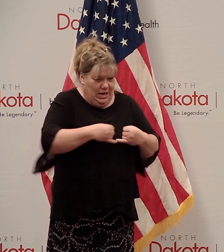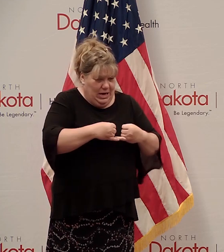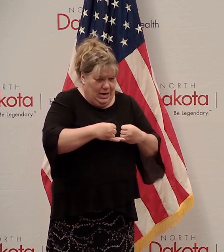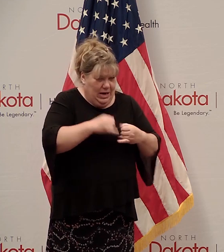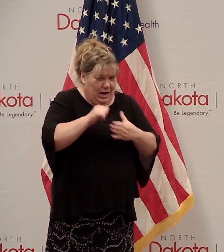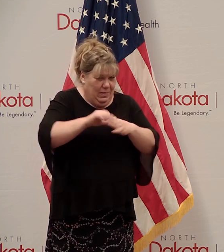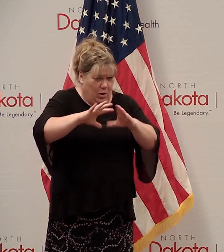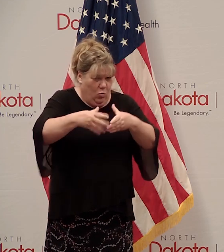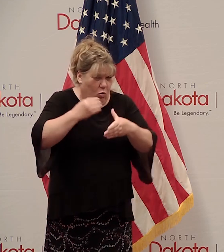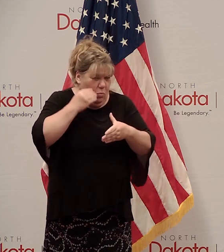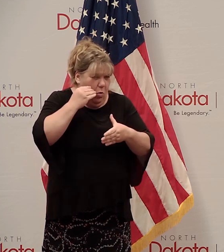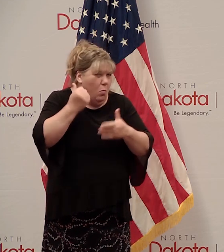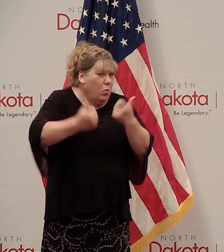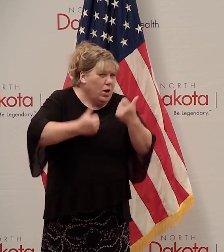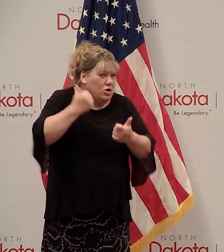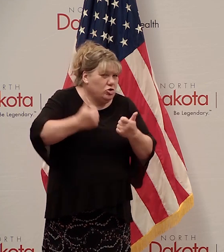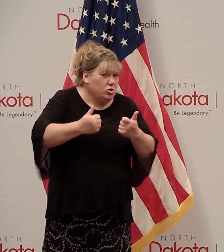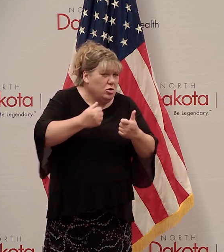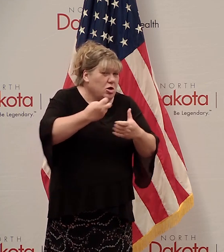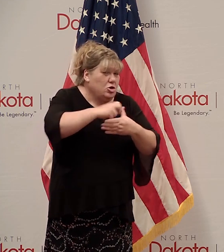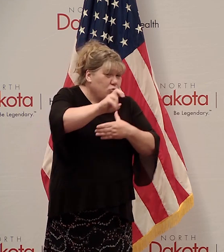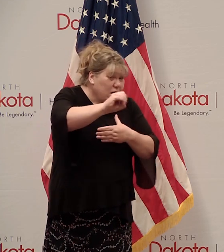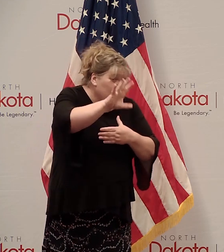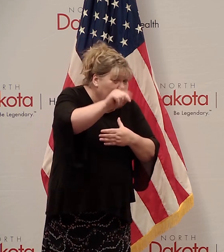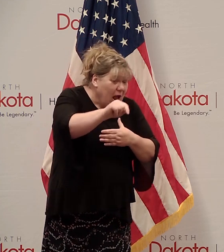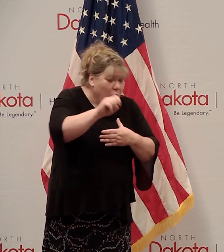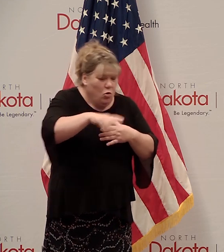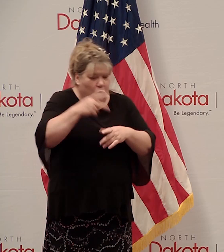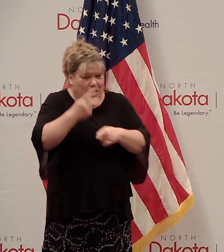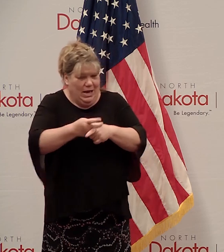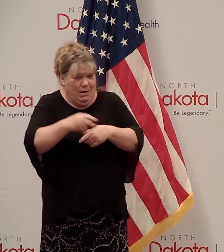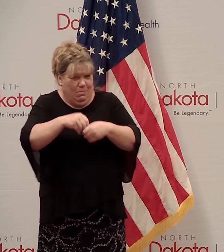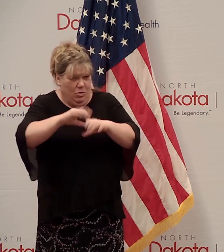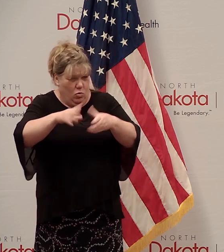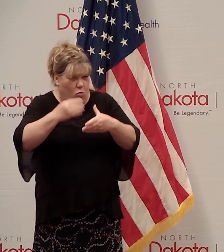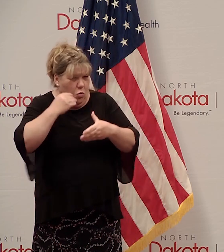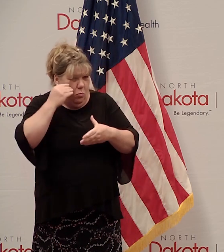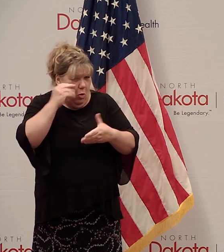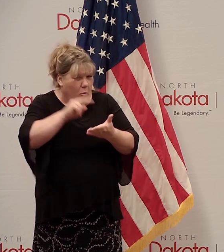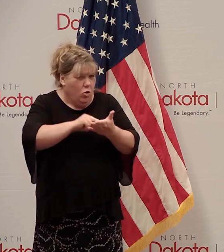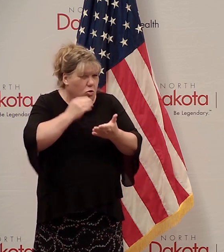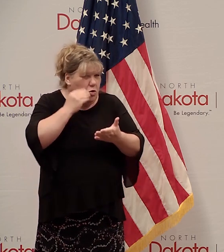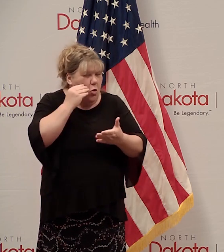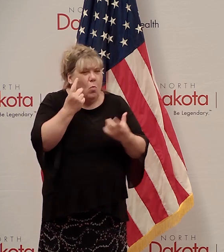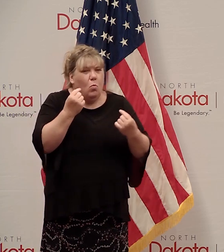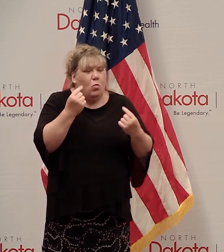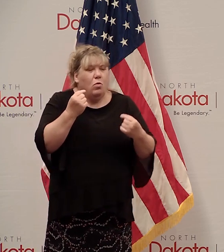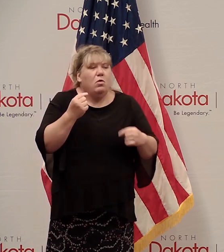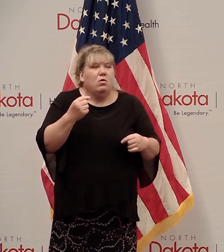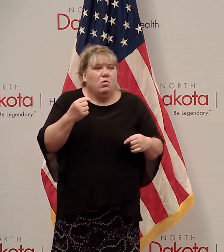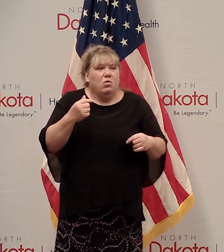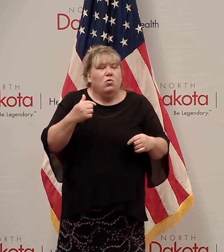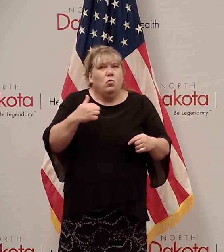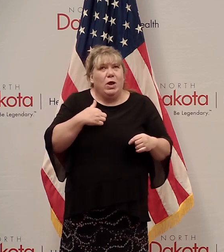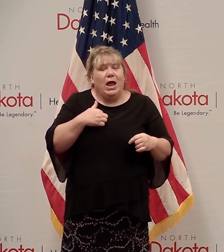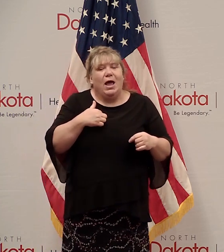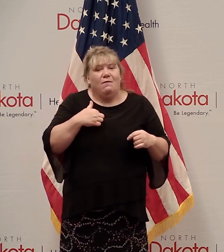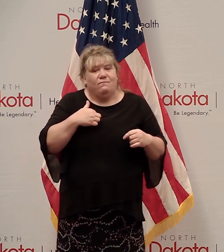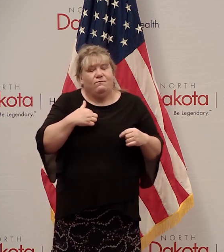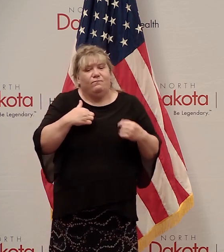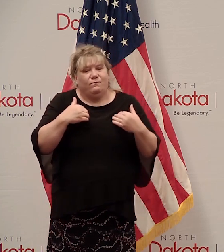that congregate housing setting. So there's not a, while we do have a very objective